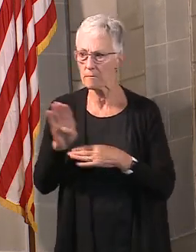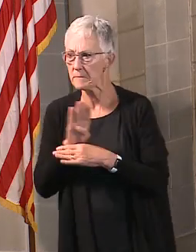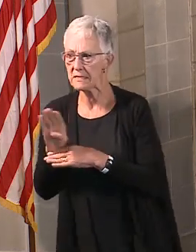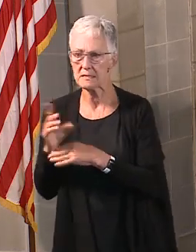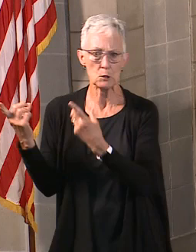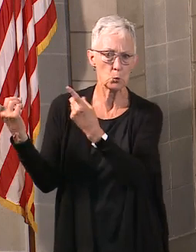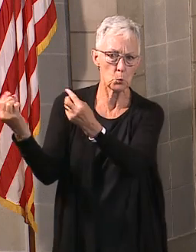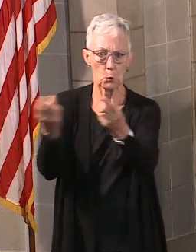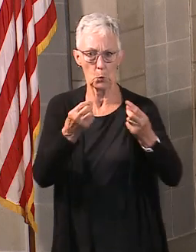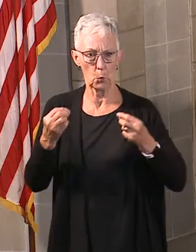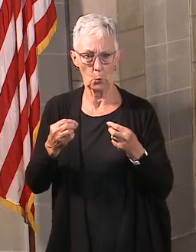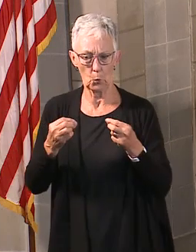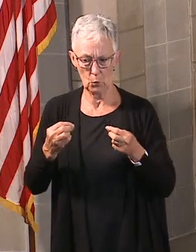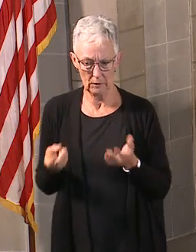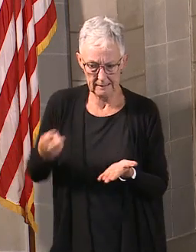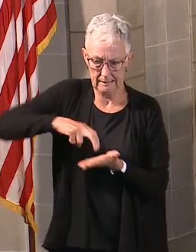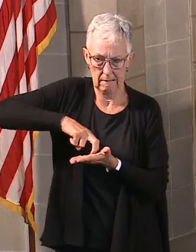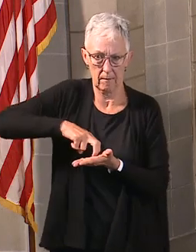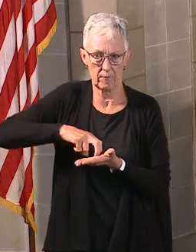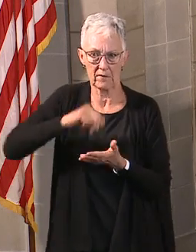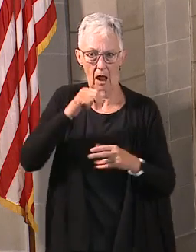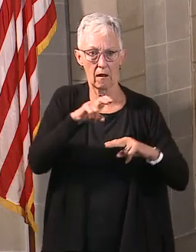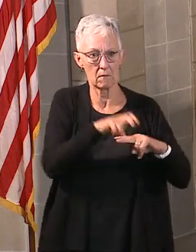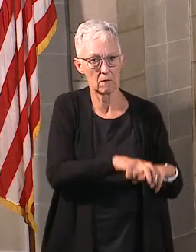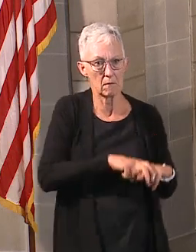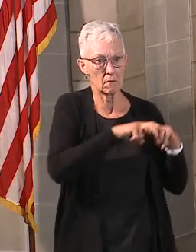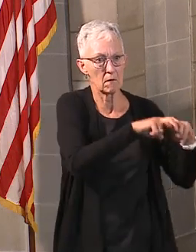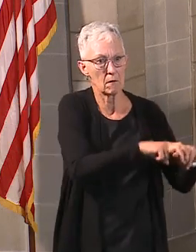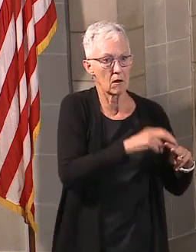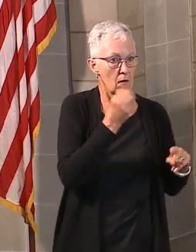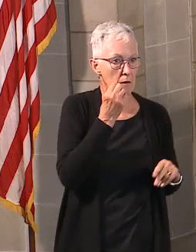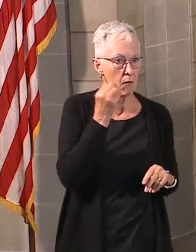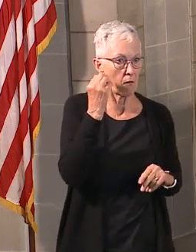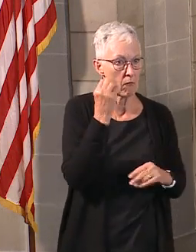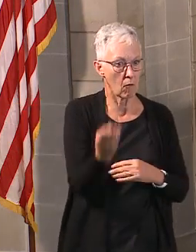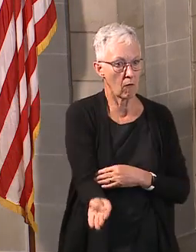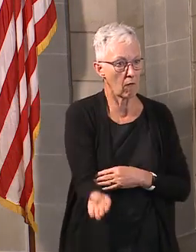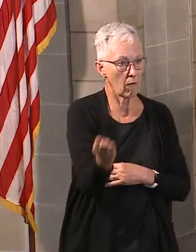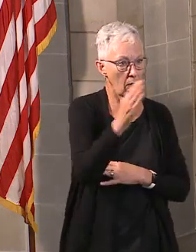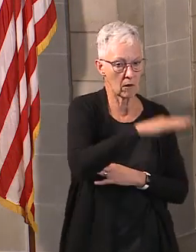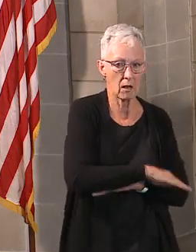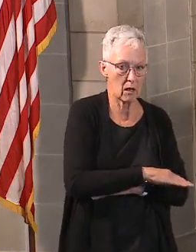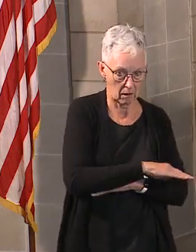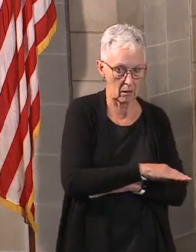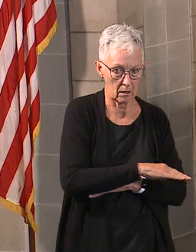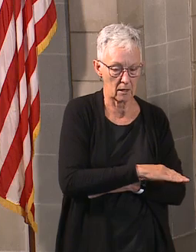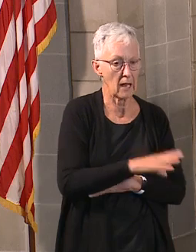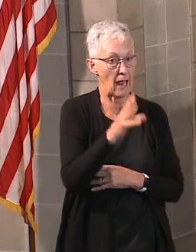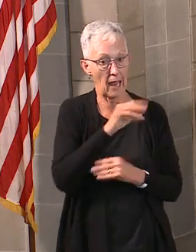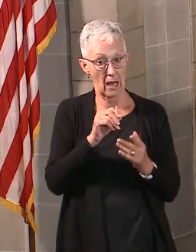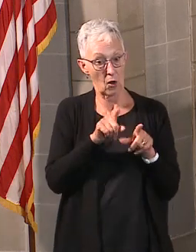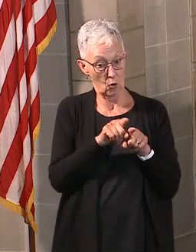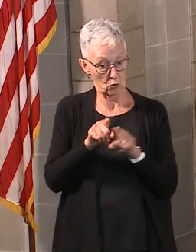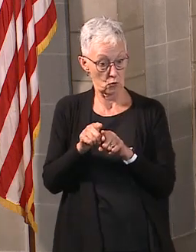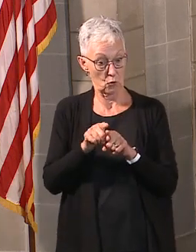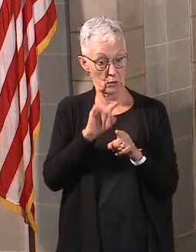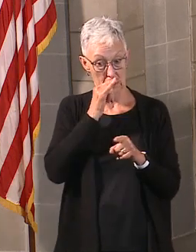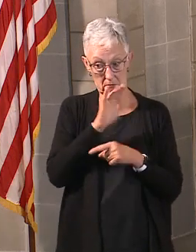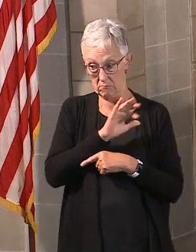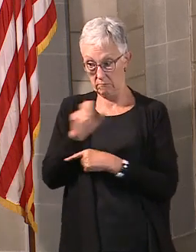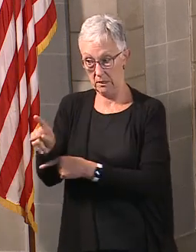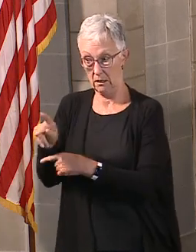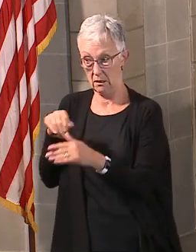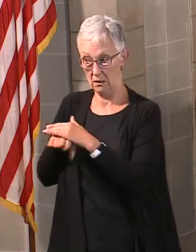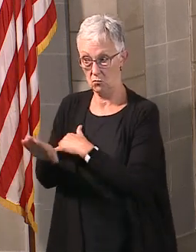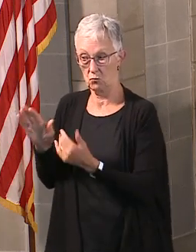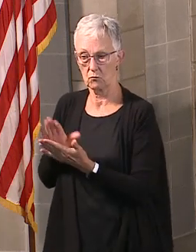school will help with that aspect, too. And then, of course, nutrition, making sure kids are getting the nutrition they need. And